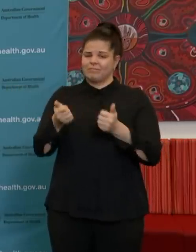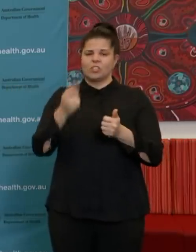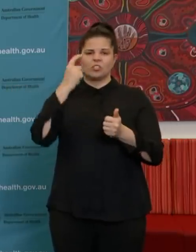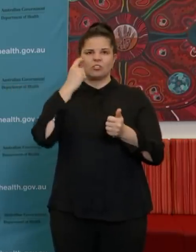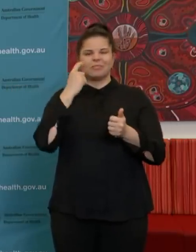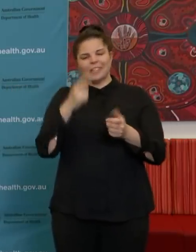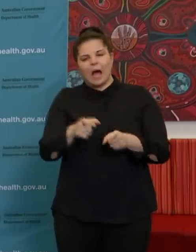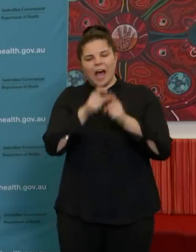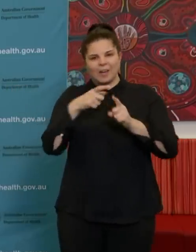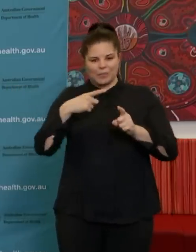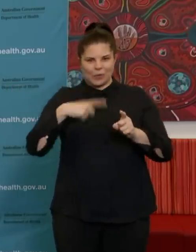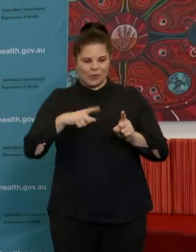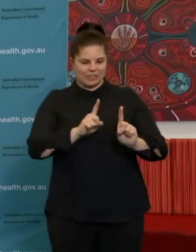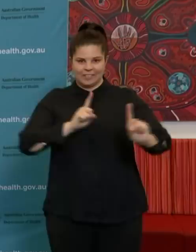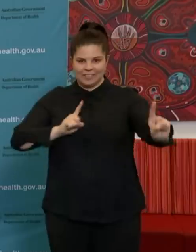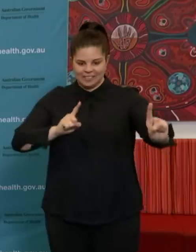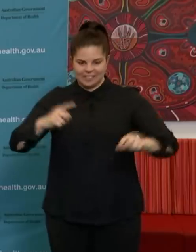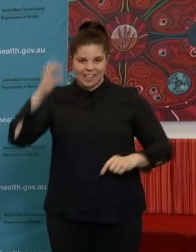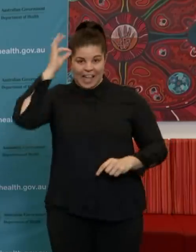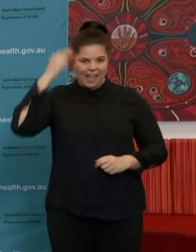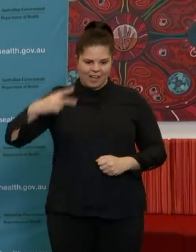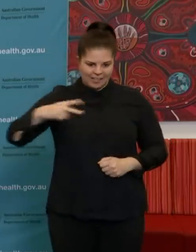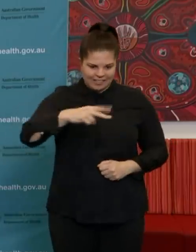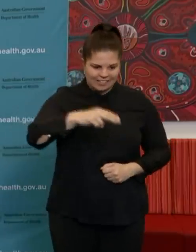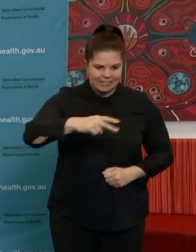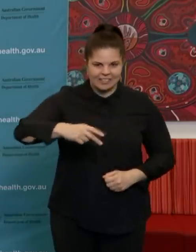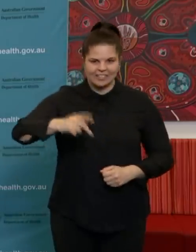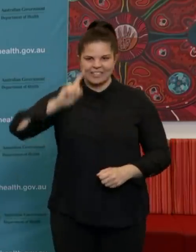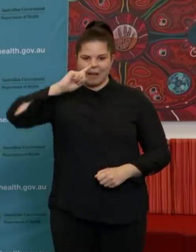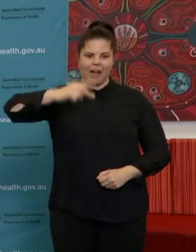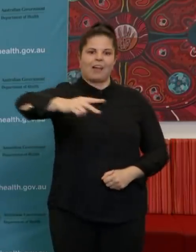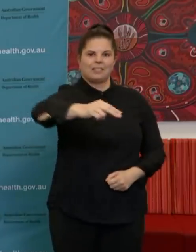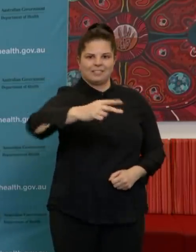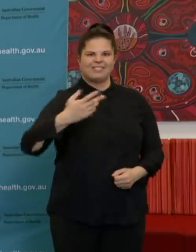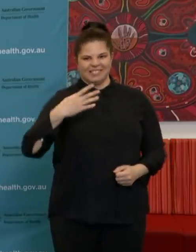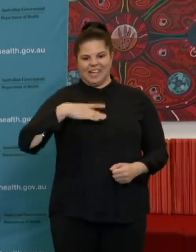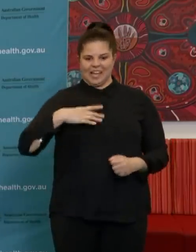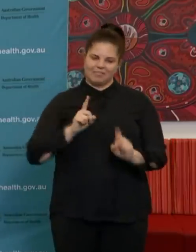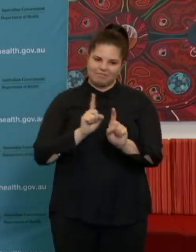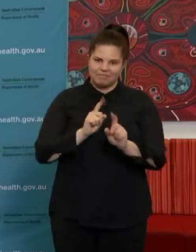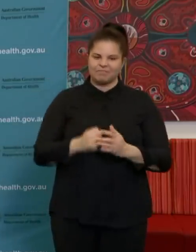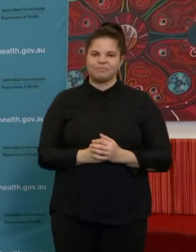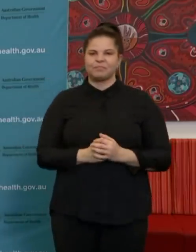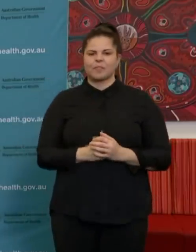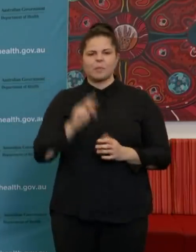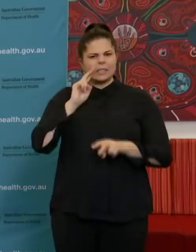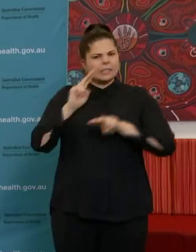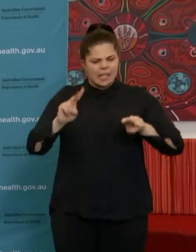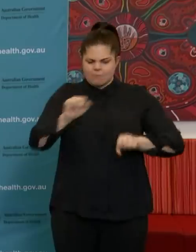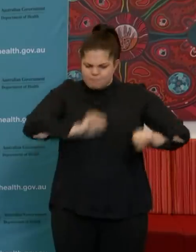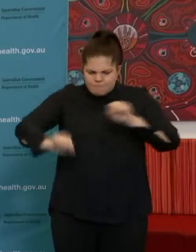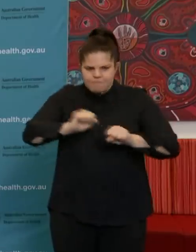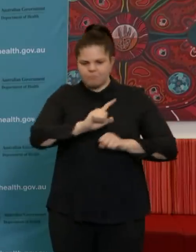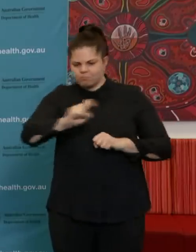not so much social distancing, you can't do that when you're cutting someone's hair, but the hygiene measures I've seen are very practical and